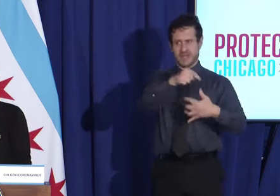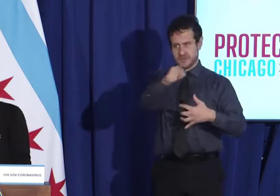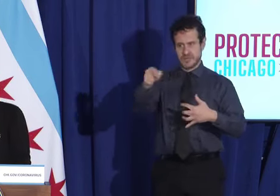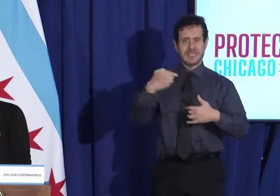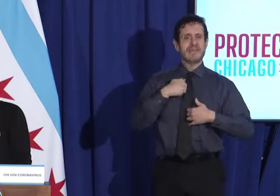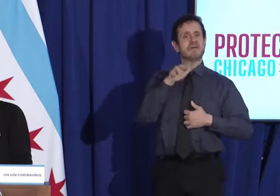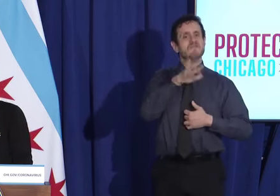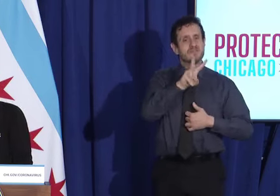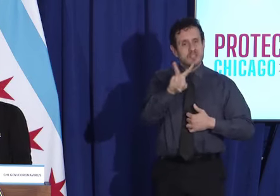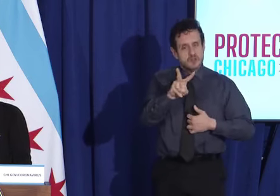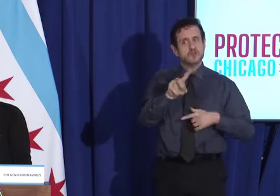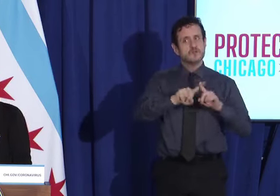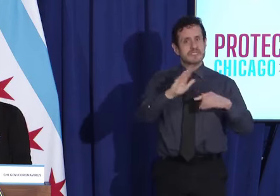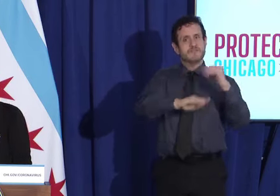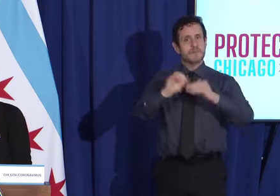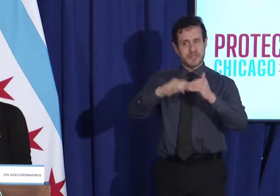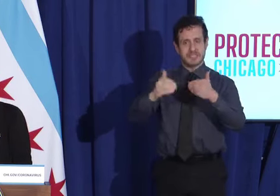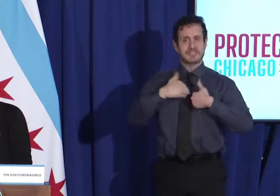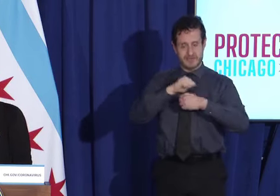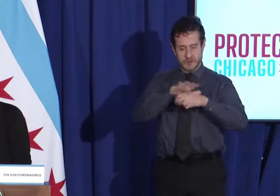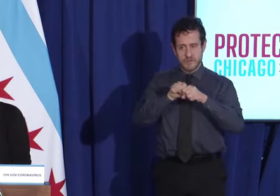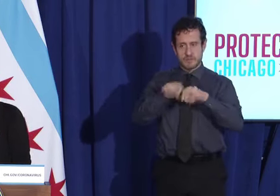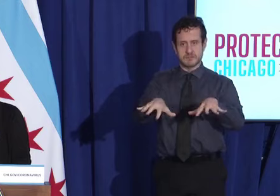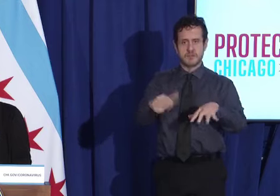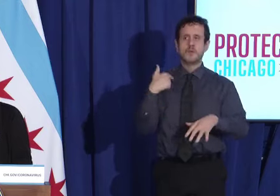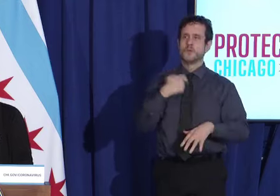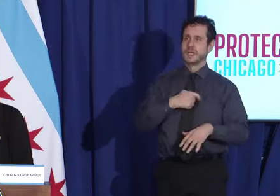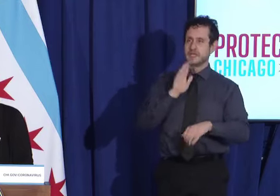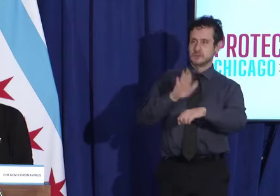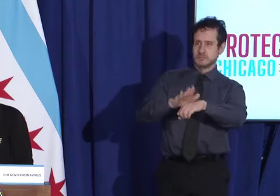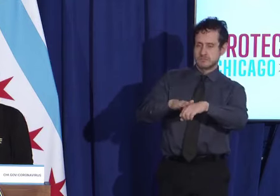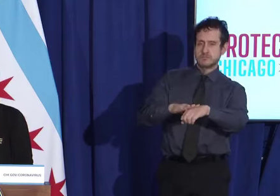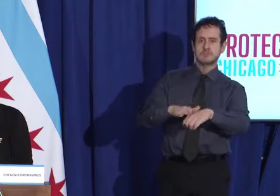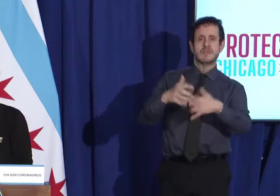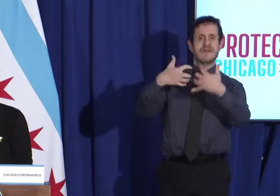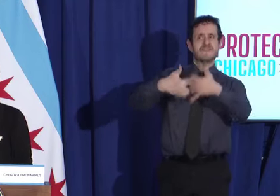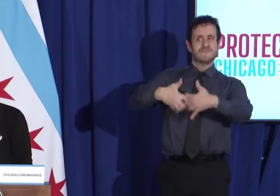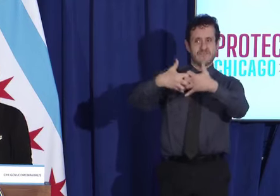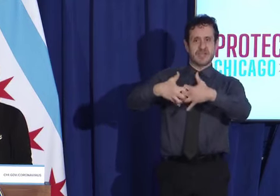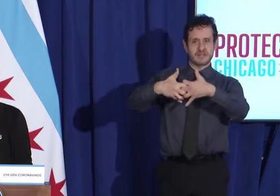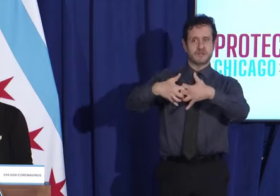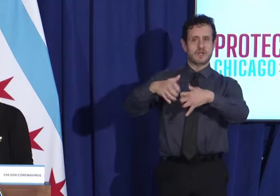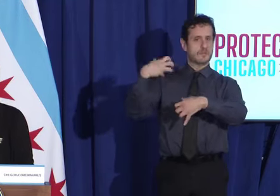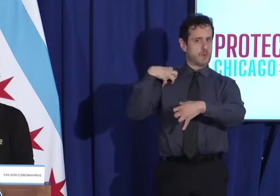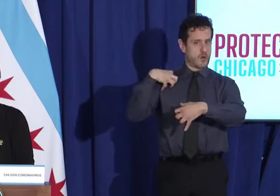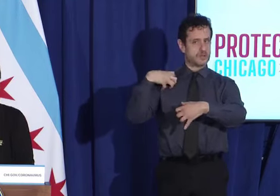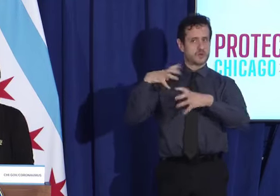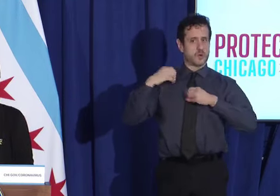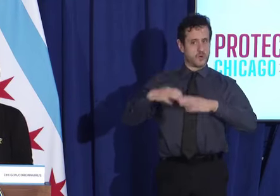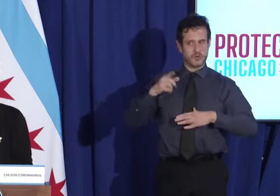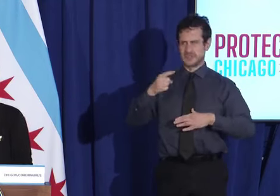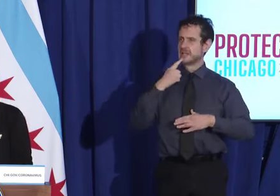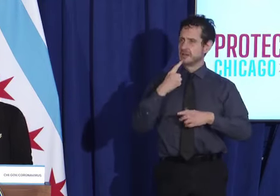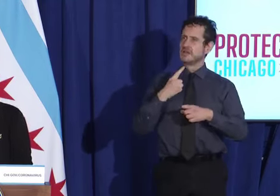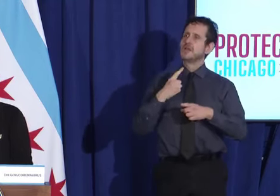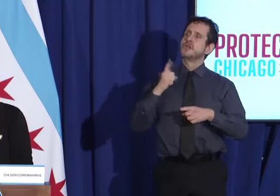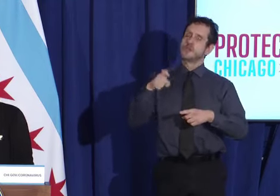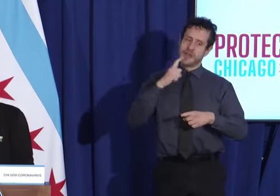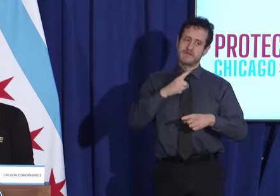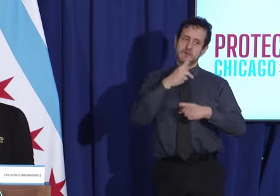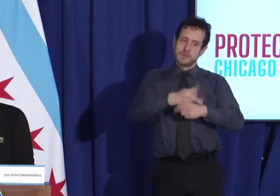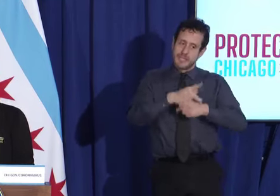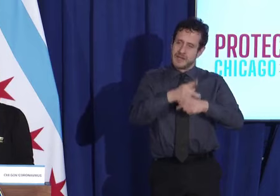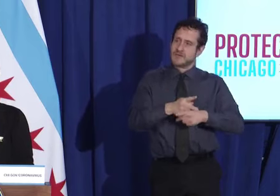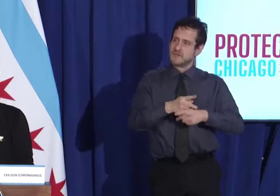to tell factory owners that work for safety is extremely important because